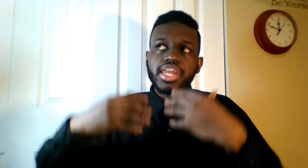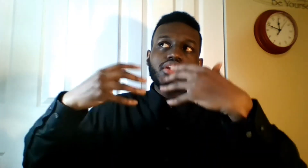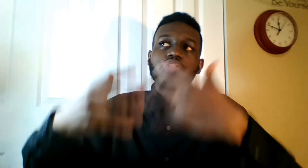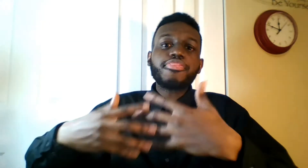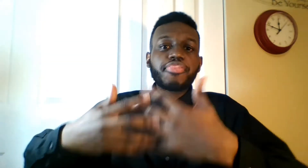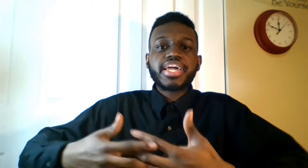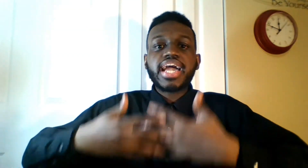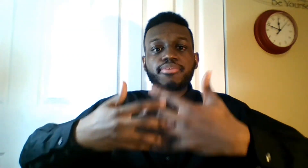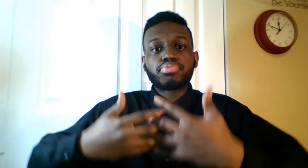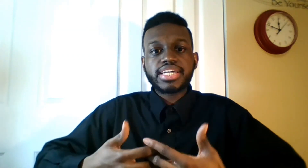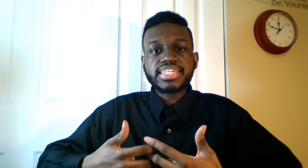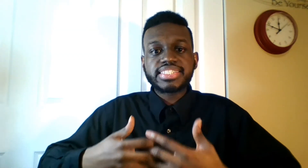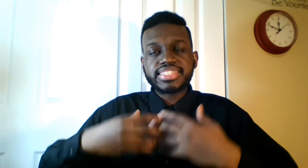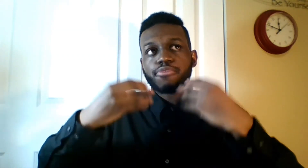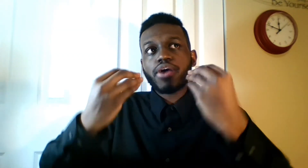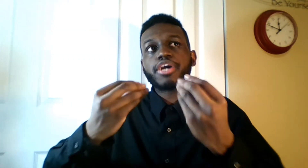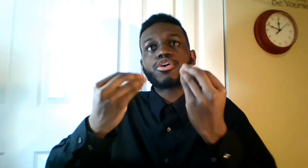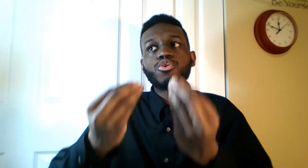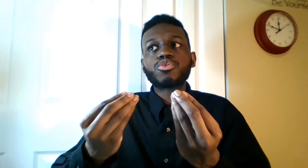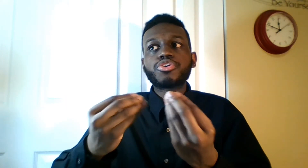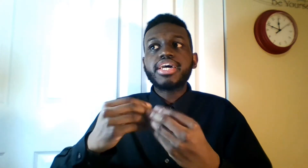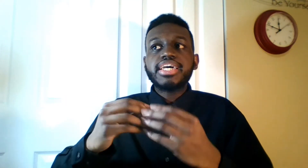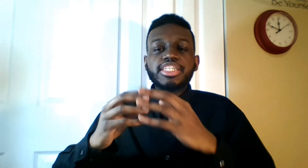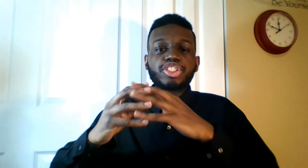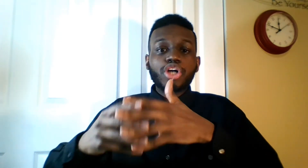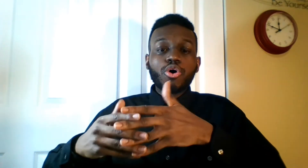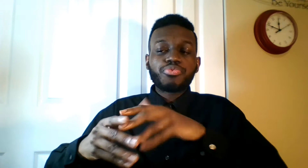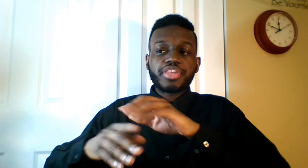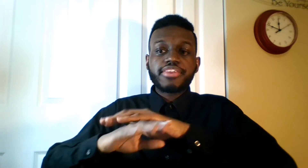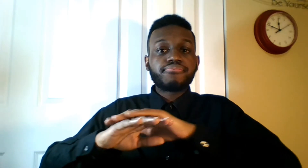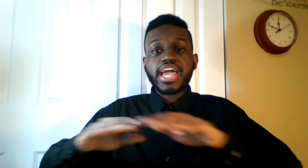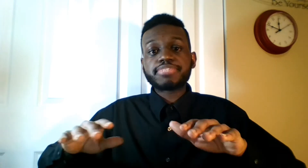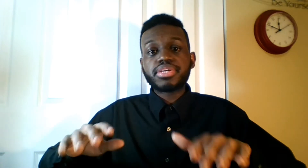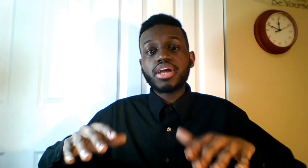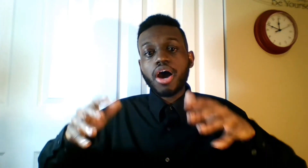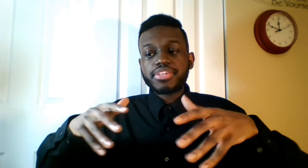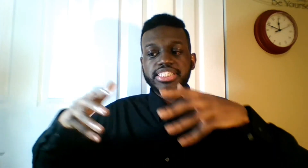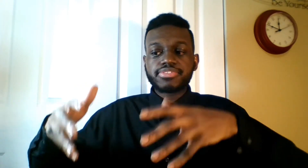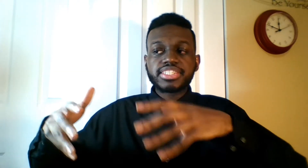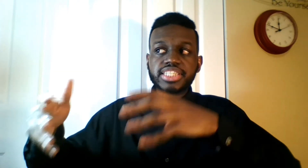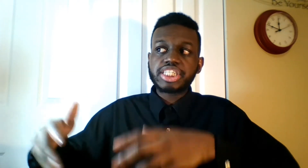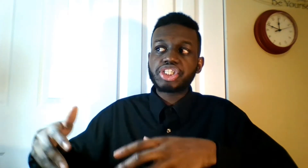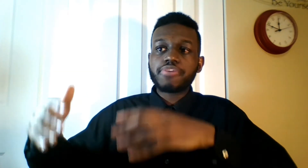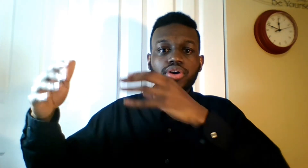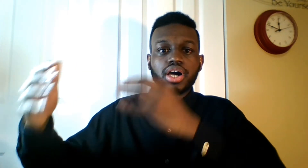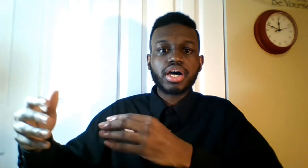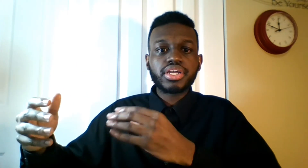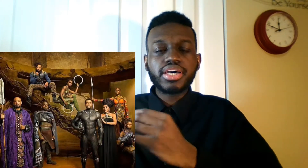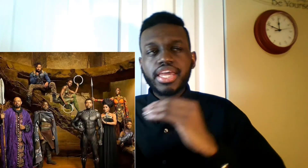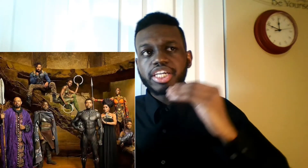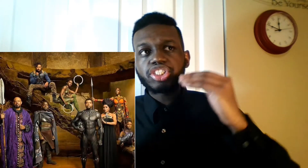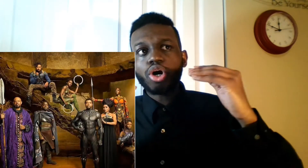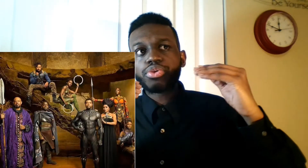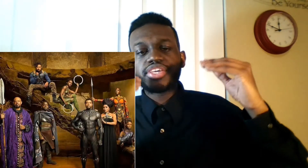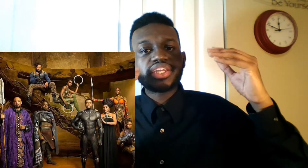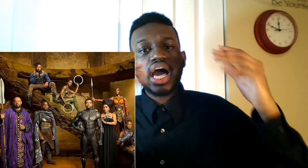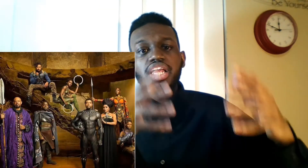Another thing I got to praise is that Ryan Coogler showed the advancement of the civilization of Wakanda. They showed the technology